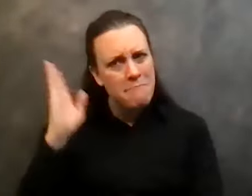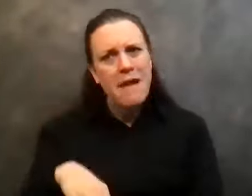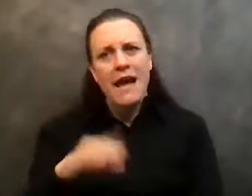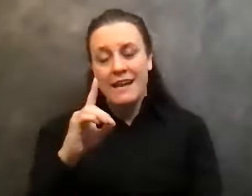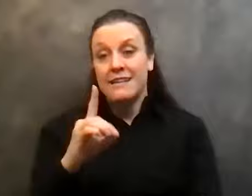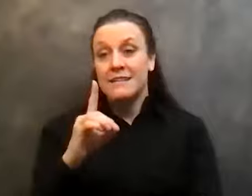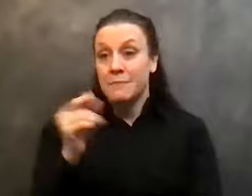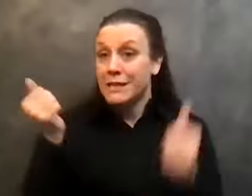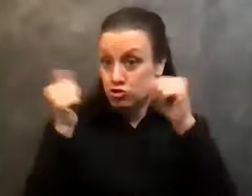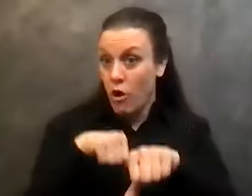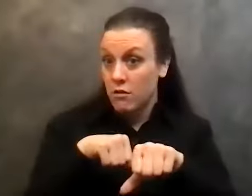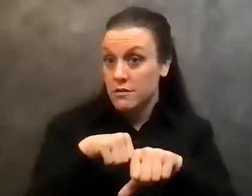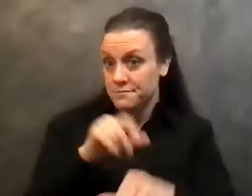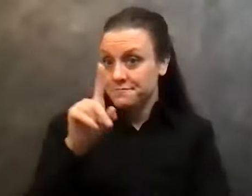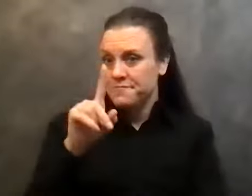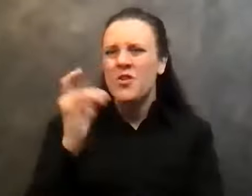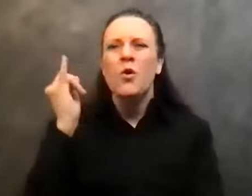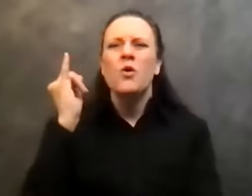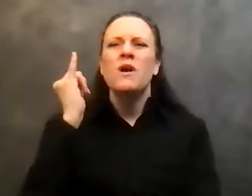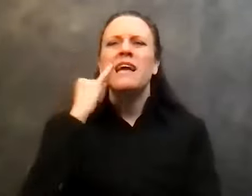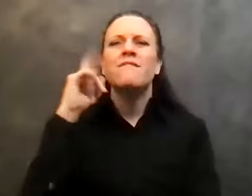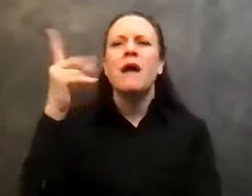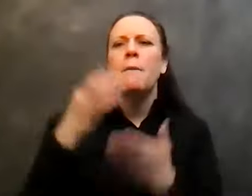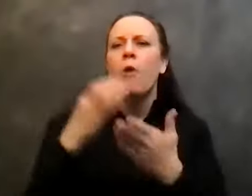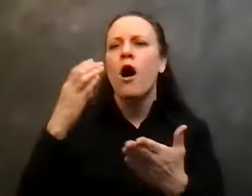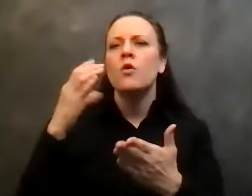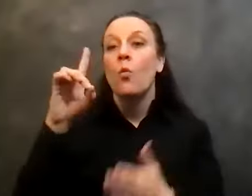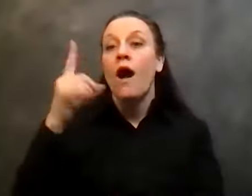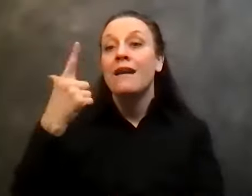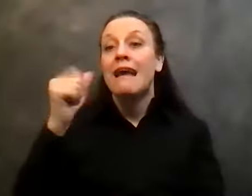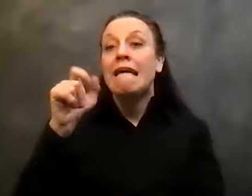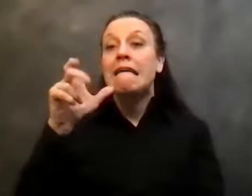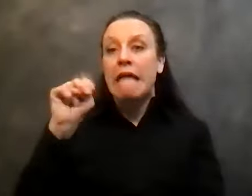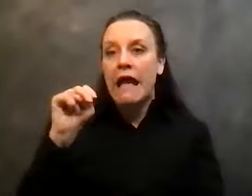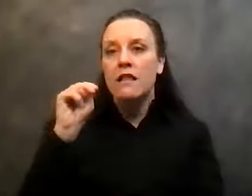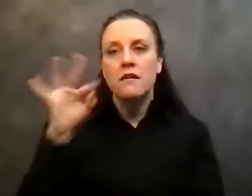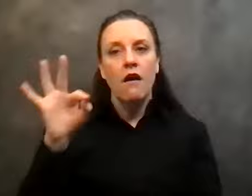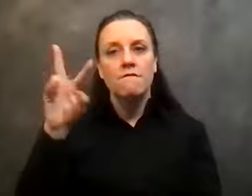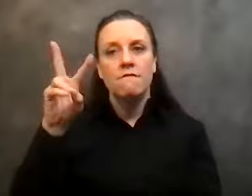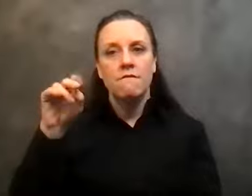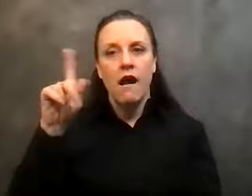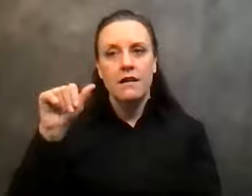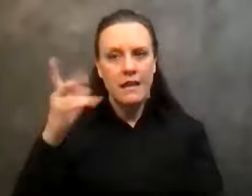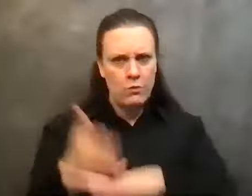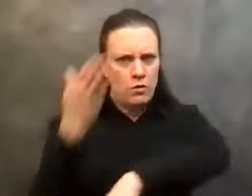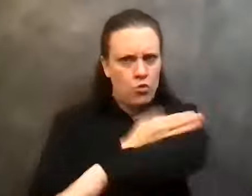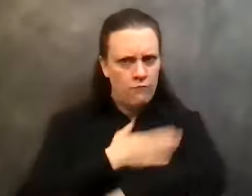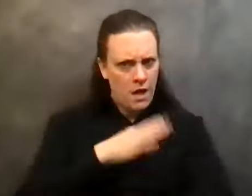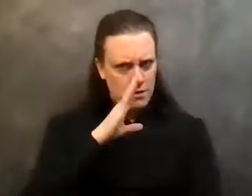drunk. So if I bought a gallon of vodka, and I drank it, it would improve my sobriety. And